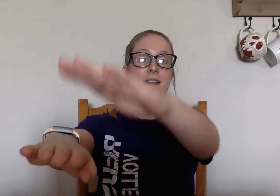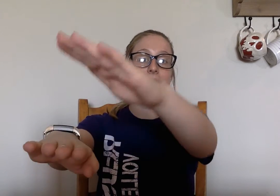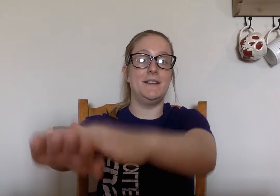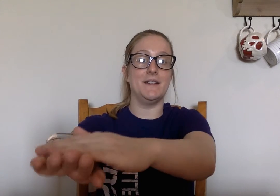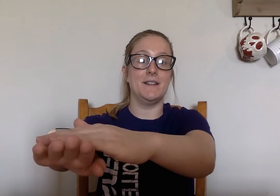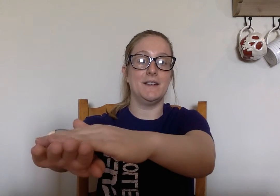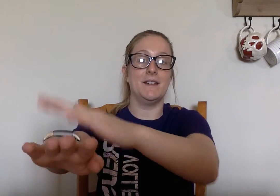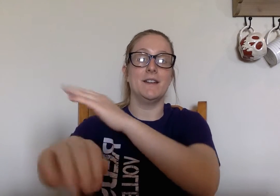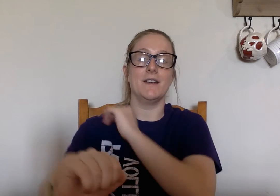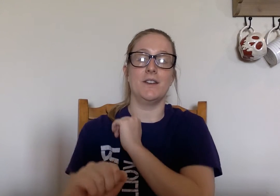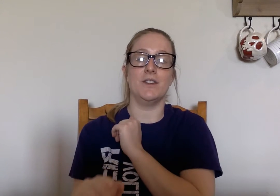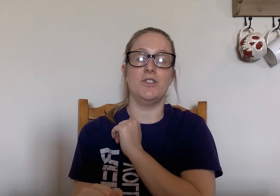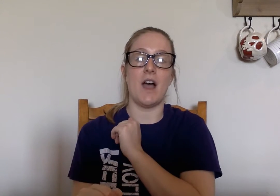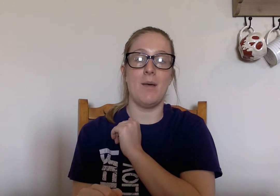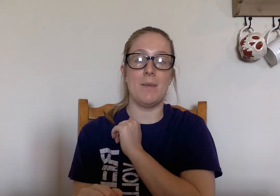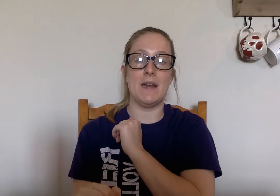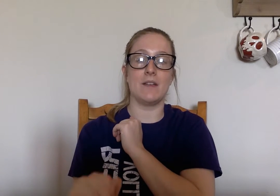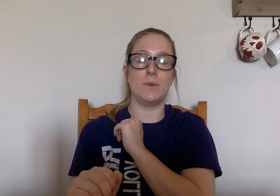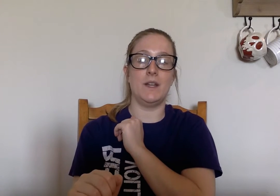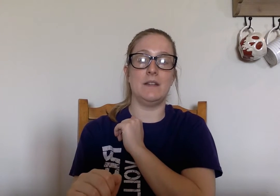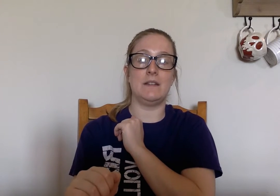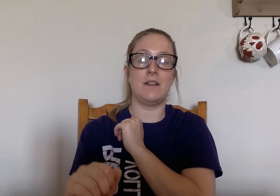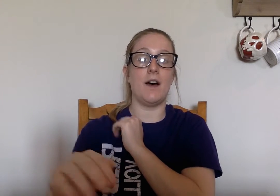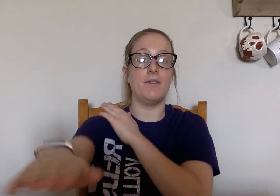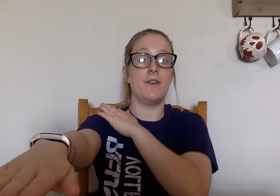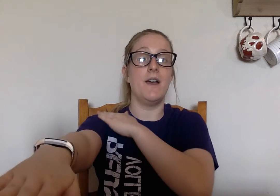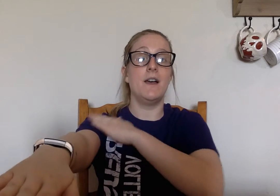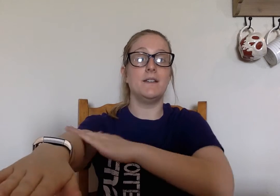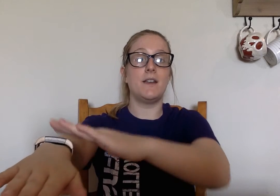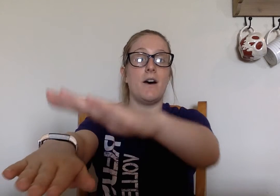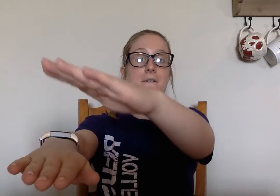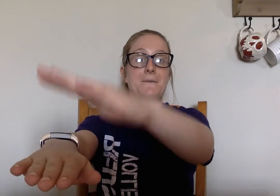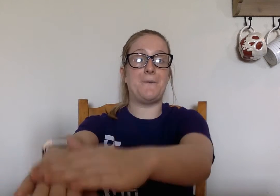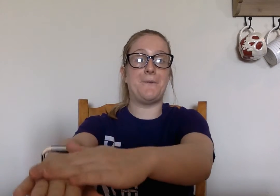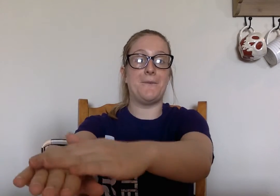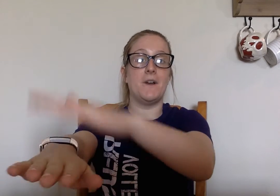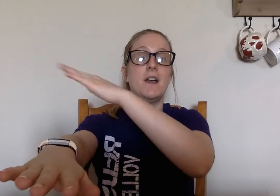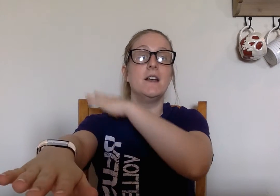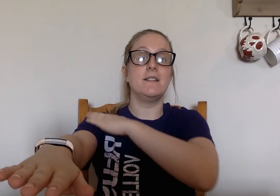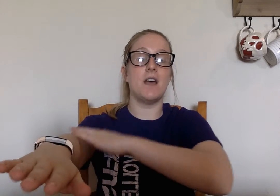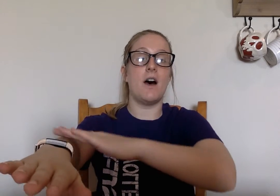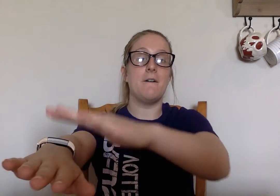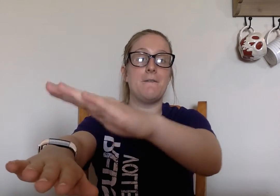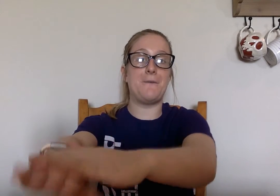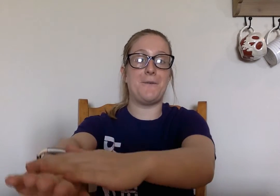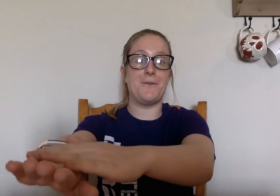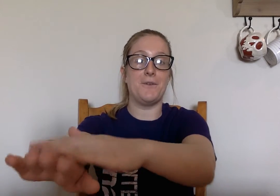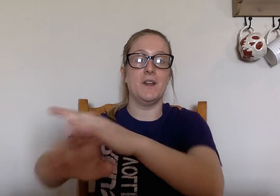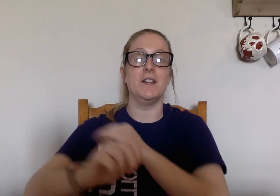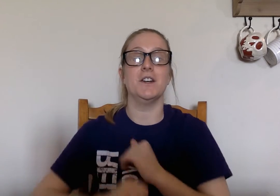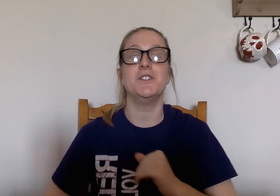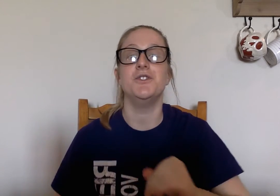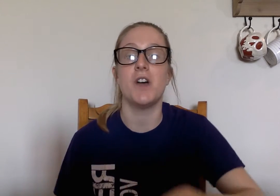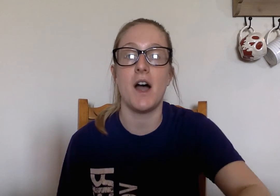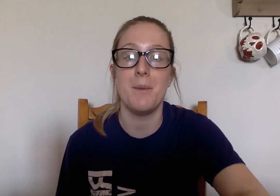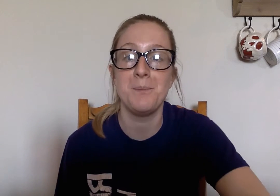lid good job my next one is tough tough tough tough good job